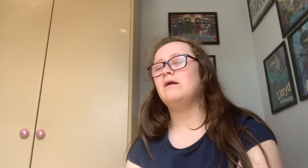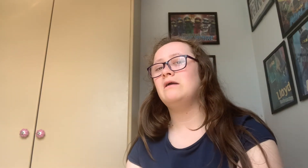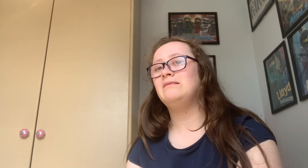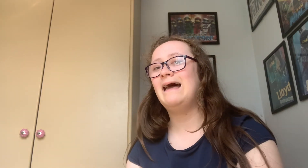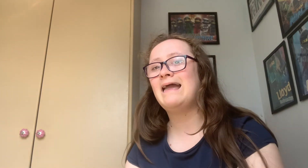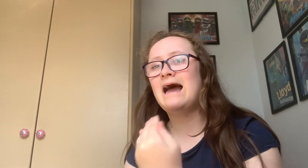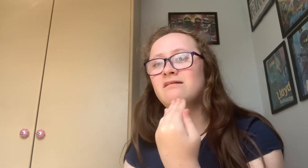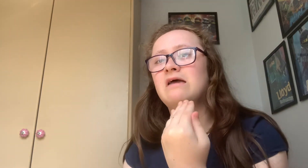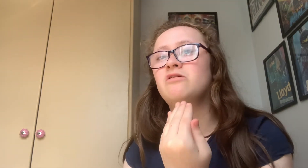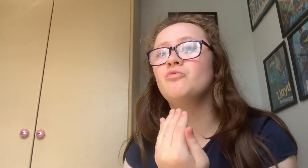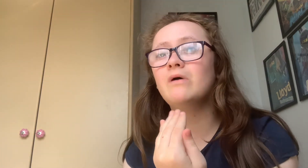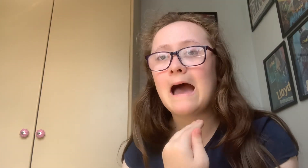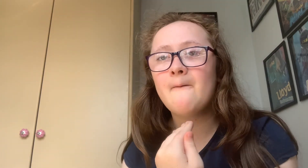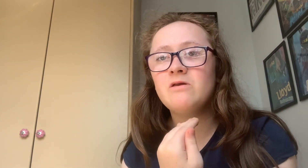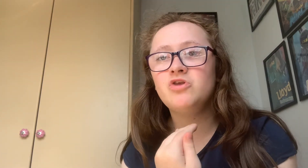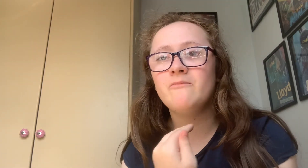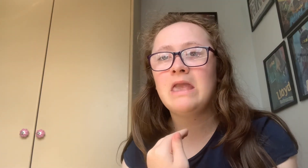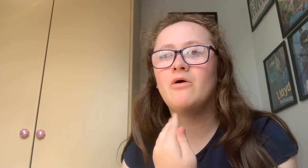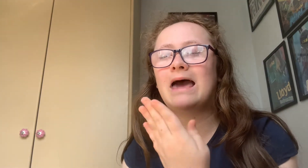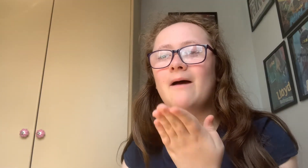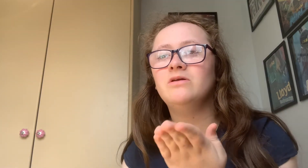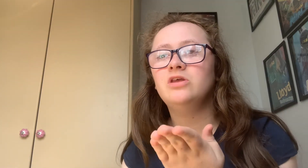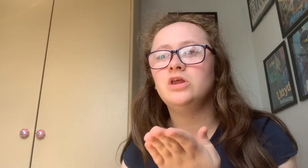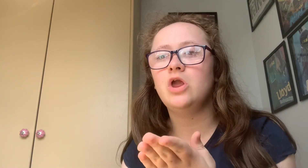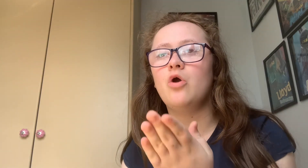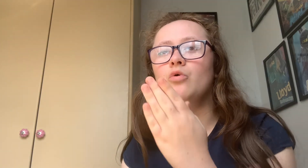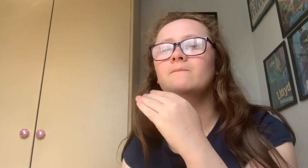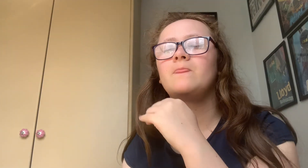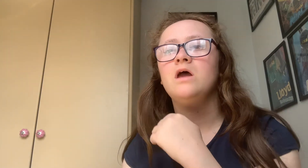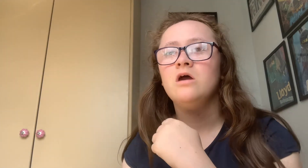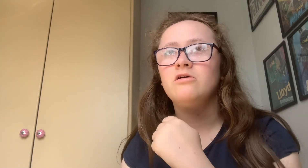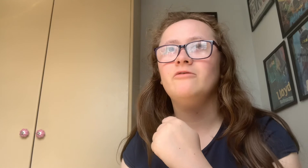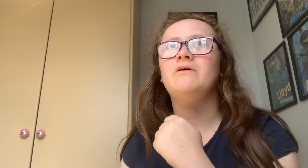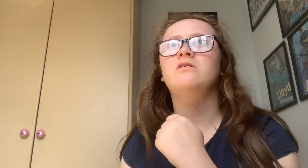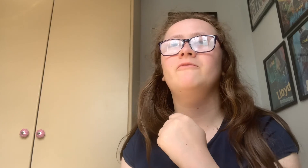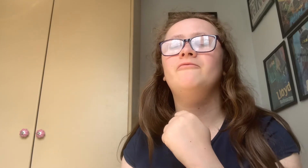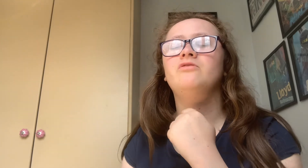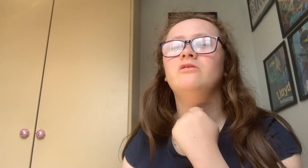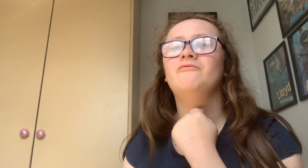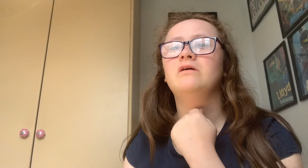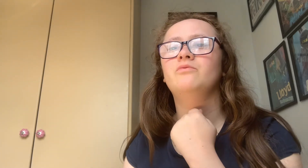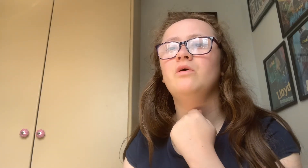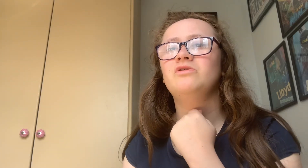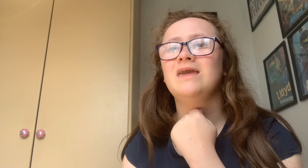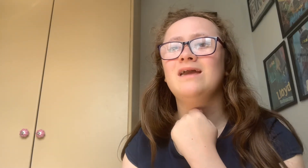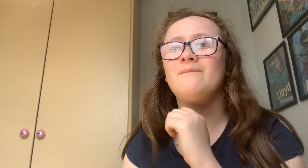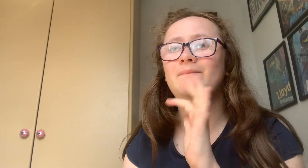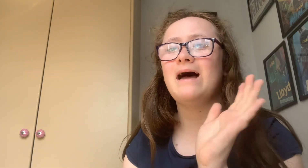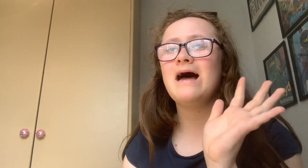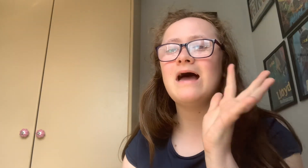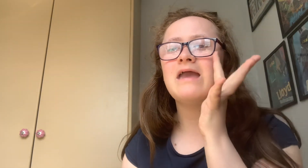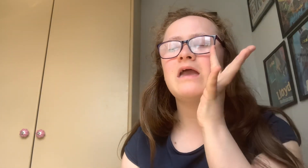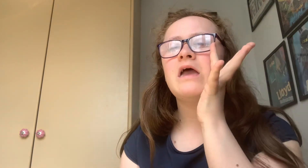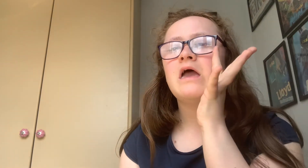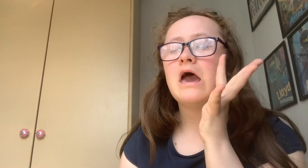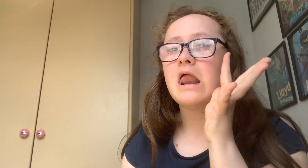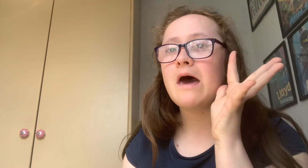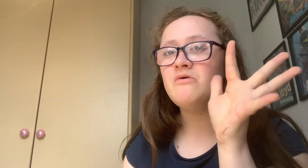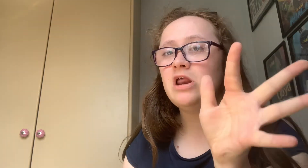Like I said what happened to me could happen to you So thanks for so thanks for watching goodbye And I'm really